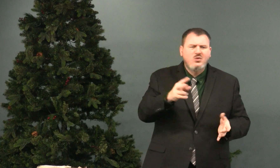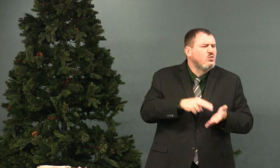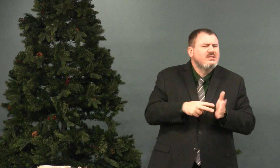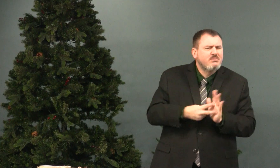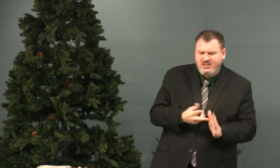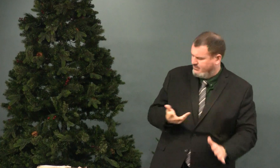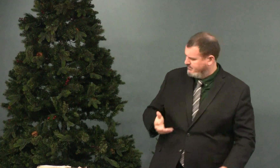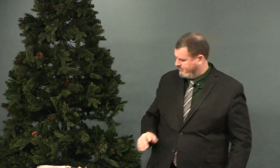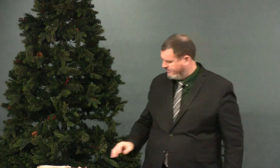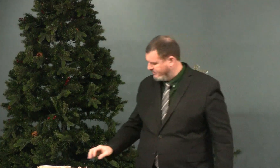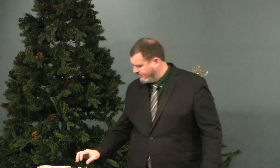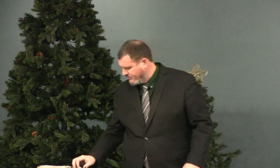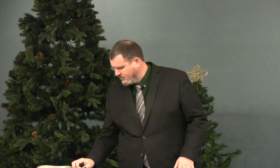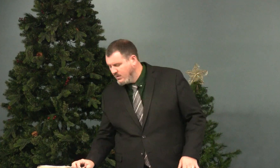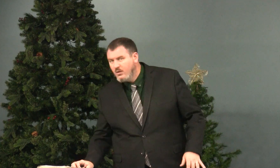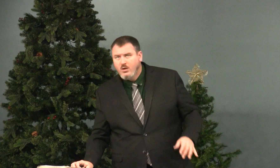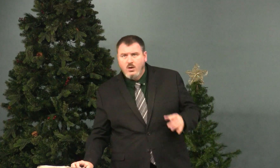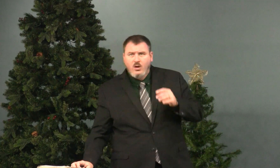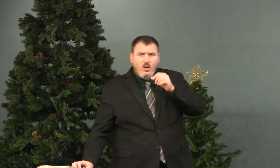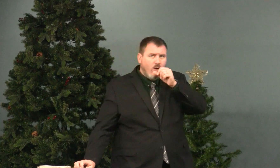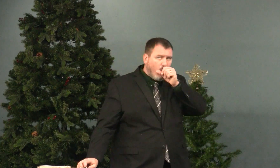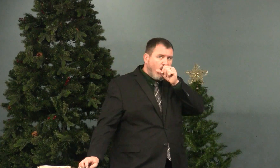To bear false witness. What does that mean?